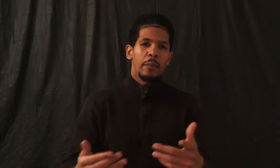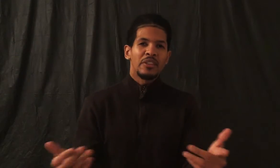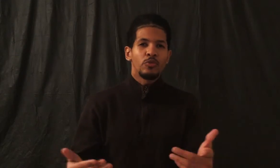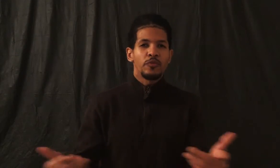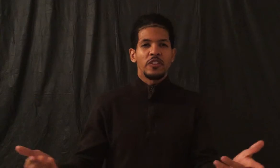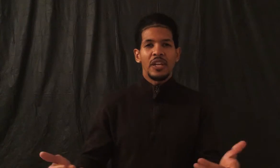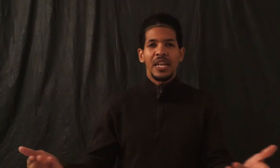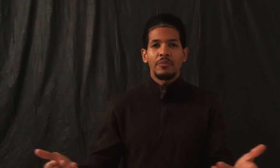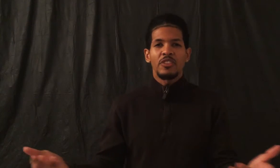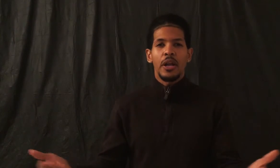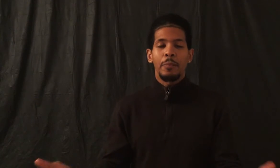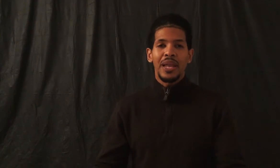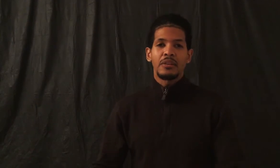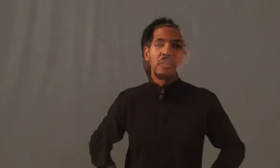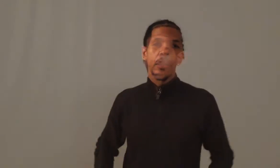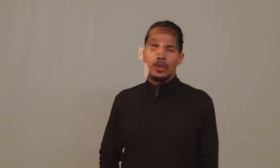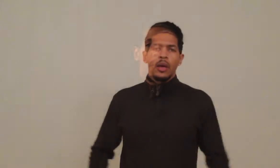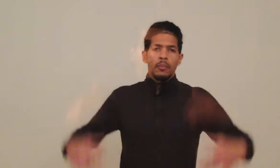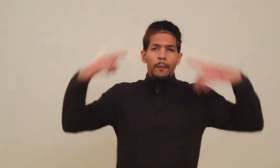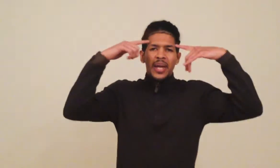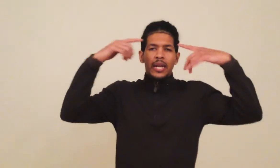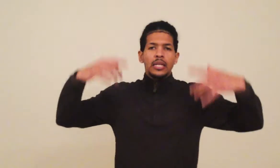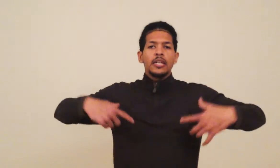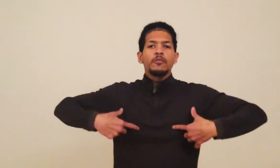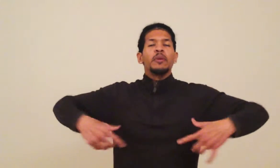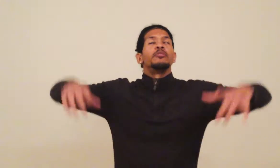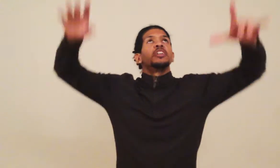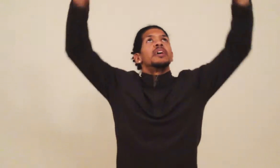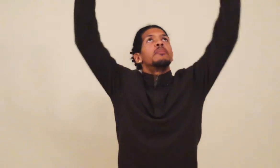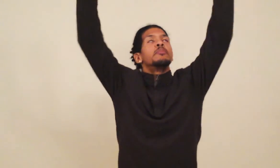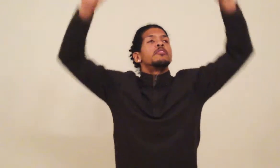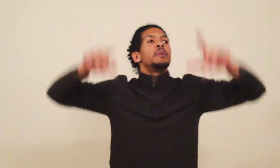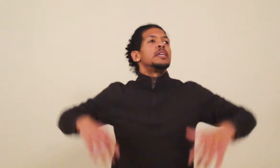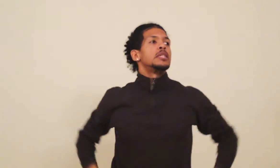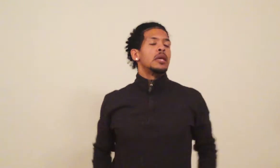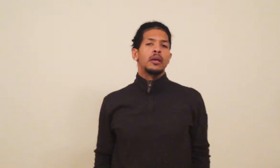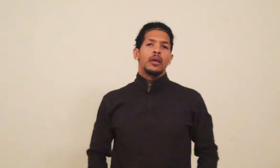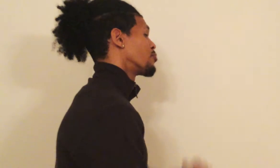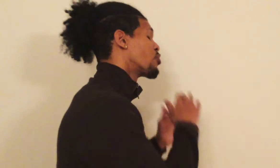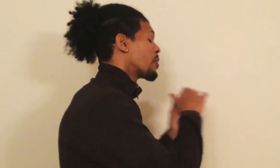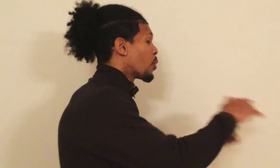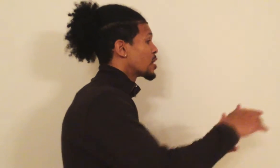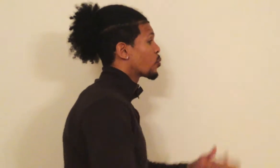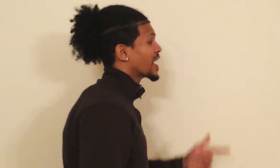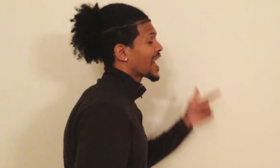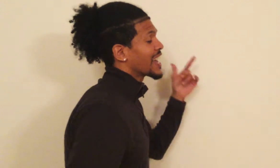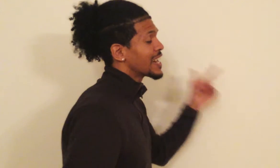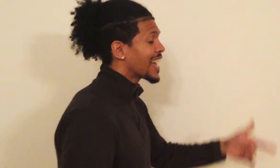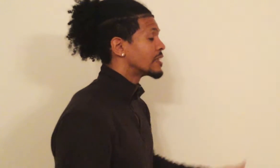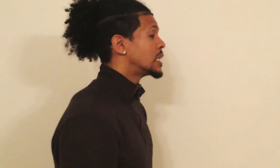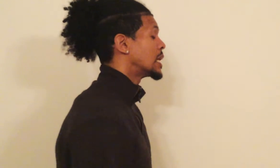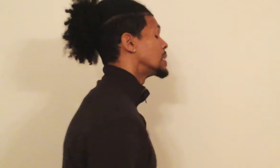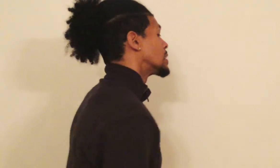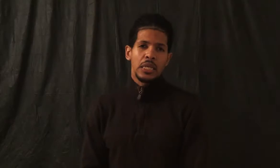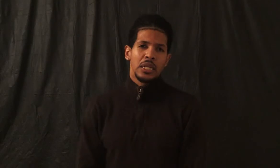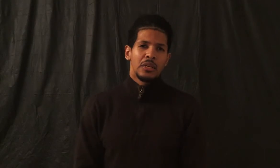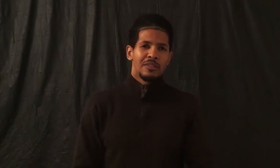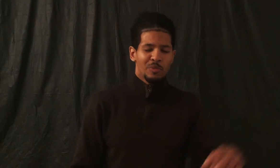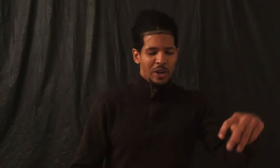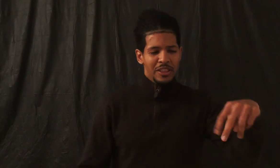Temperamental, physically, I'm stuck in place But mentally and spiritually, I'm up in space I'm dreamin' wide awake, I got a lot to chase Just quicker